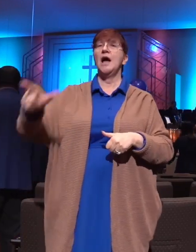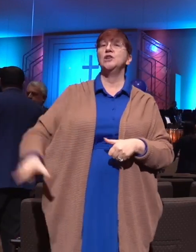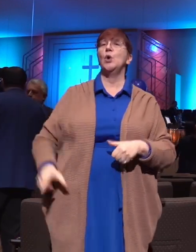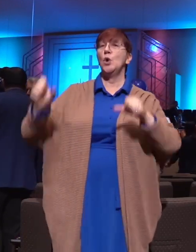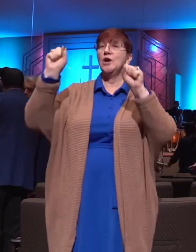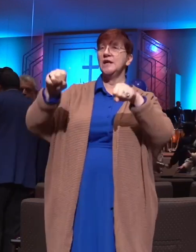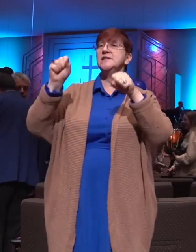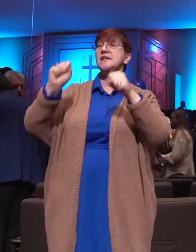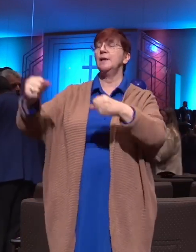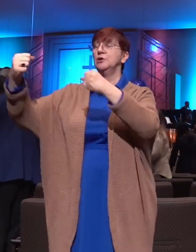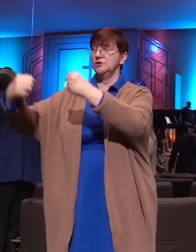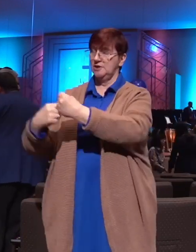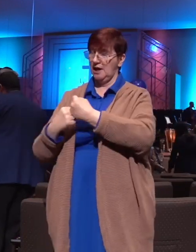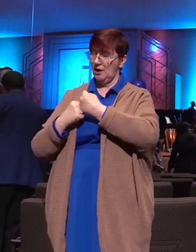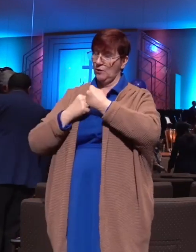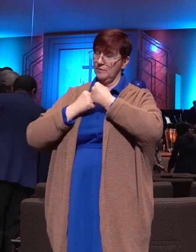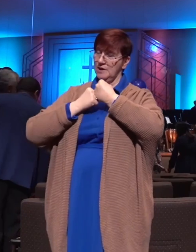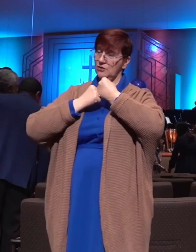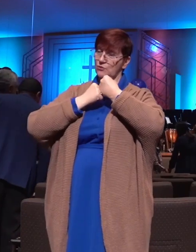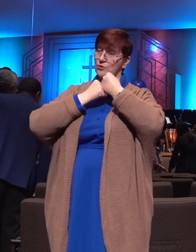Lord is able to carry me through.